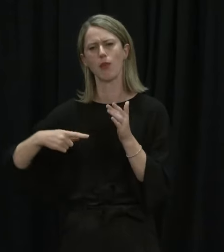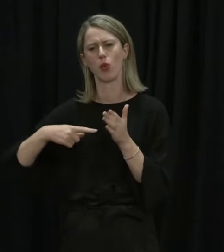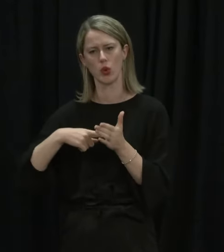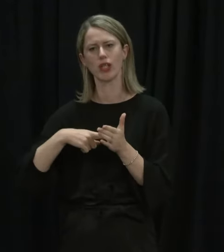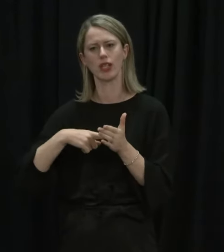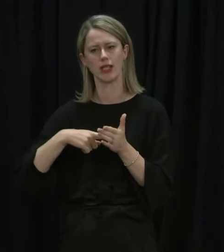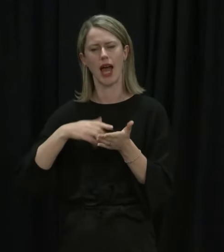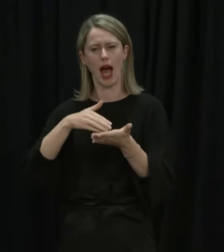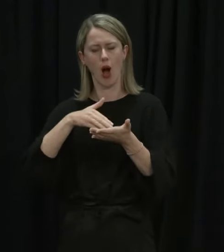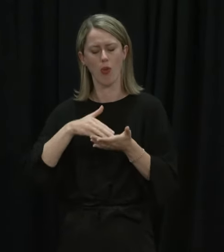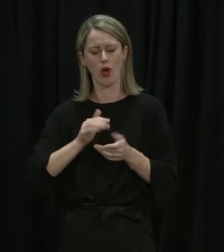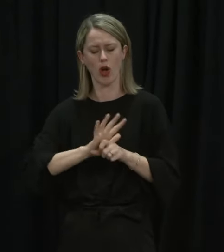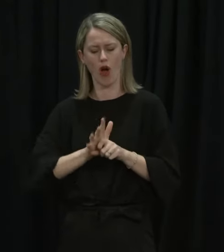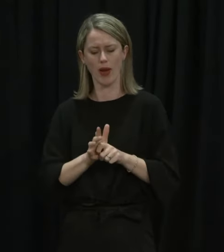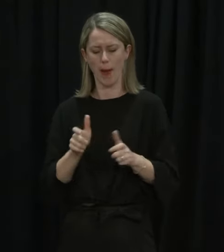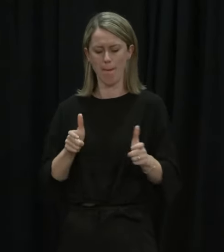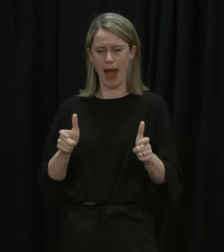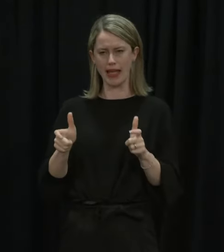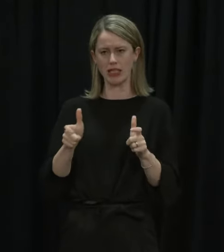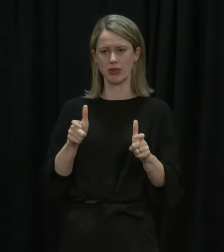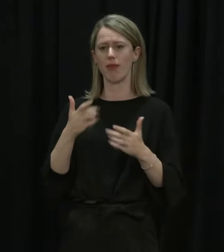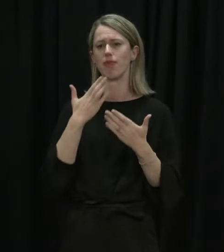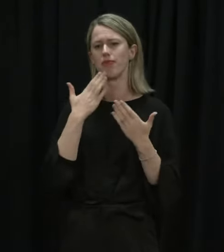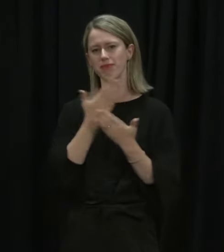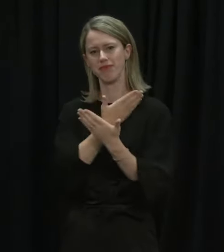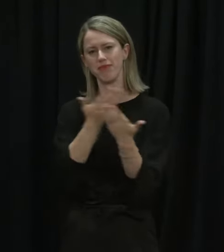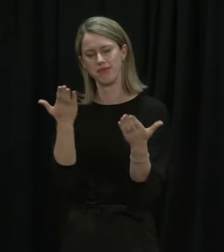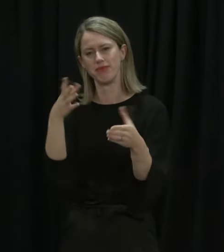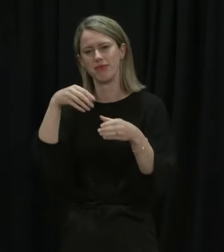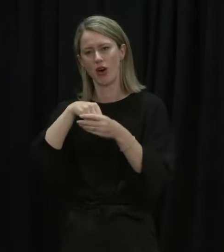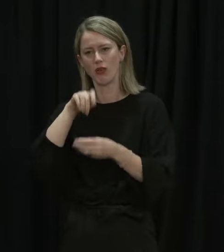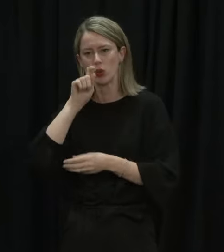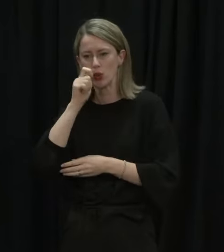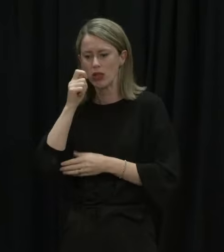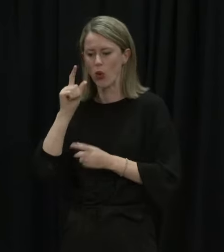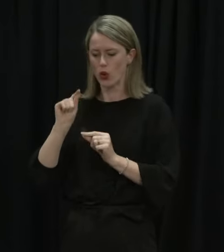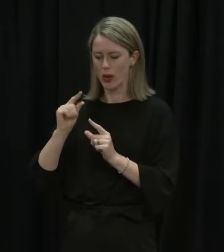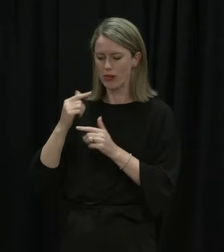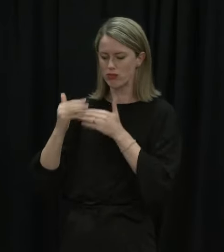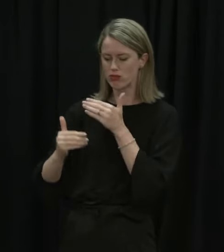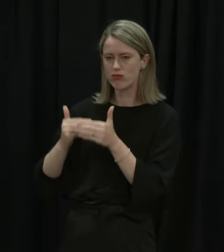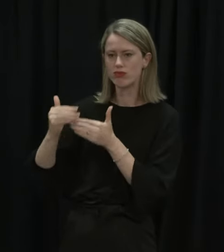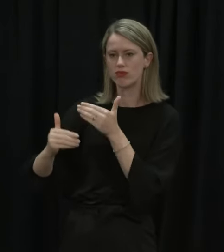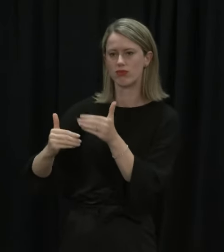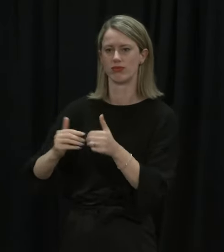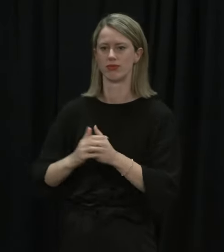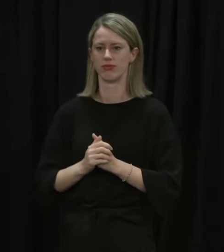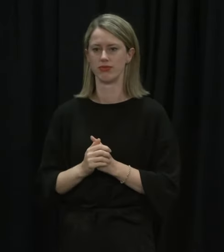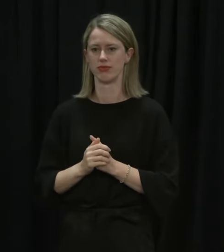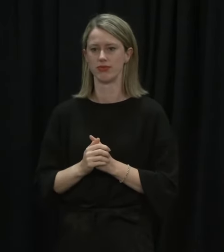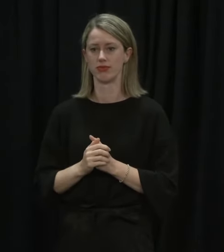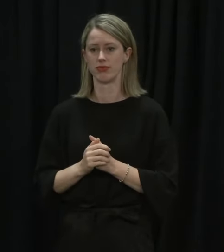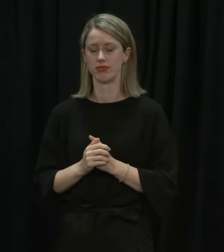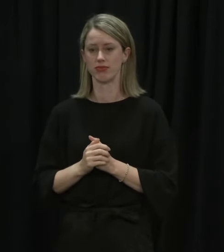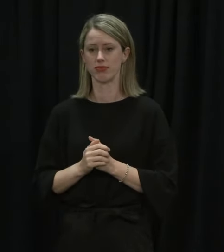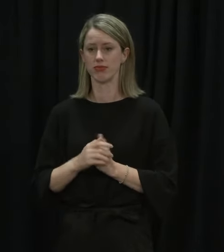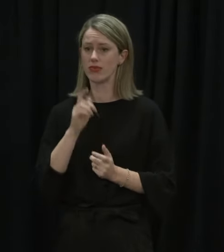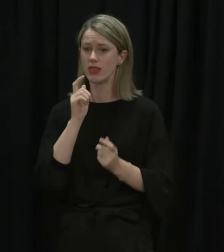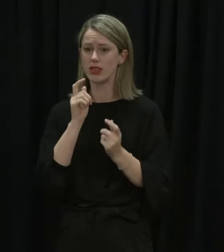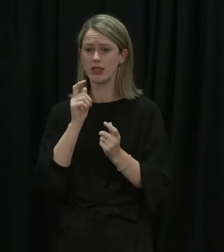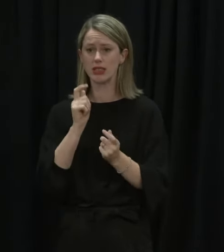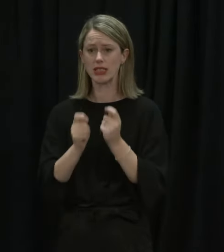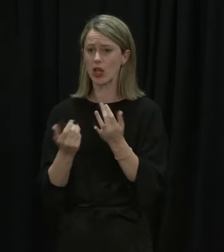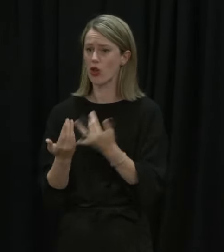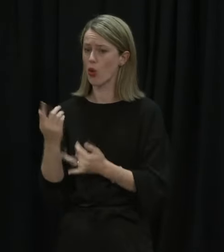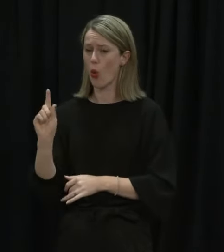COVID under control. So, thank you to all those involved in swabbing and processing the tests. Testing available right across Auckland